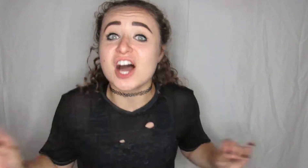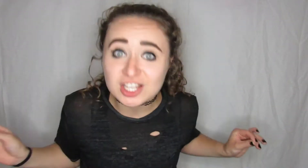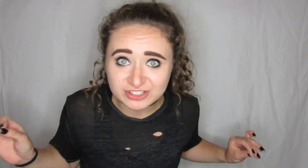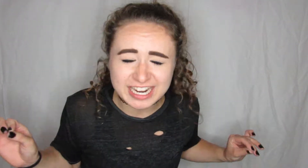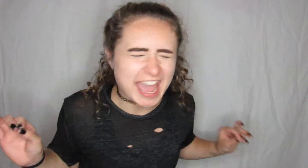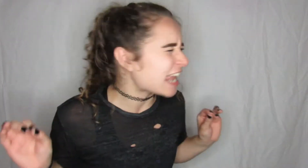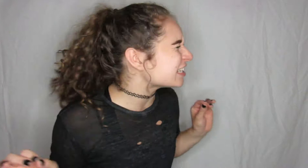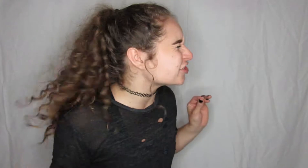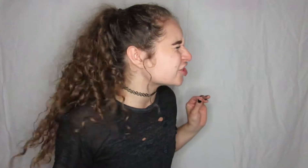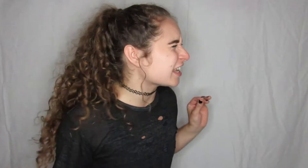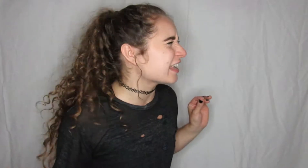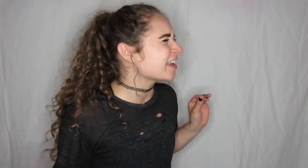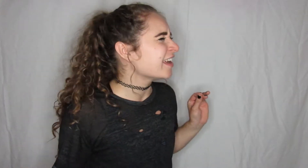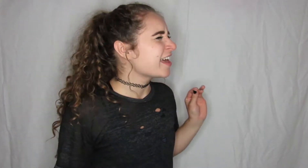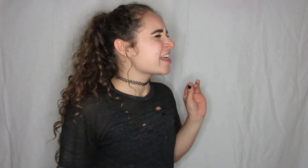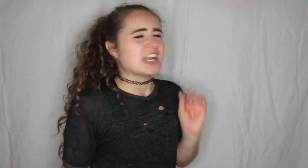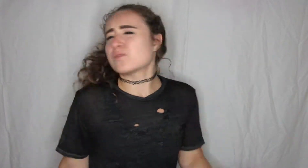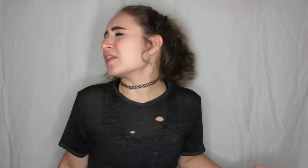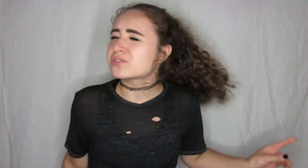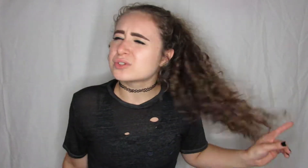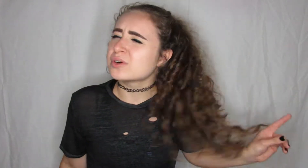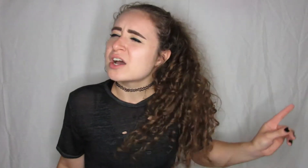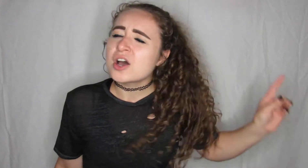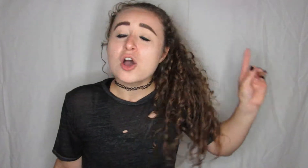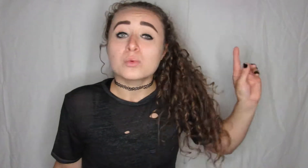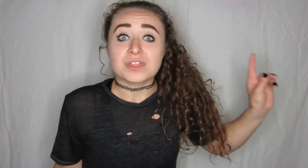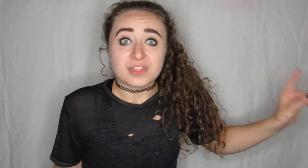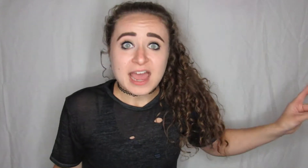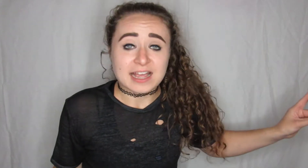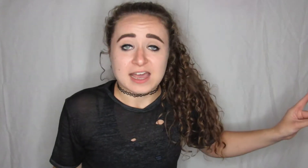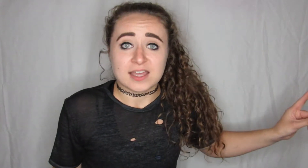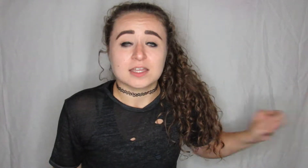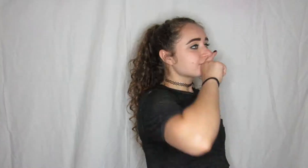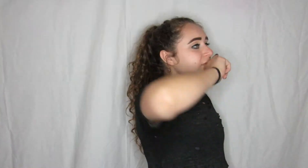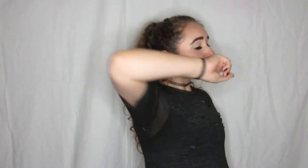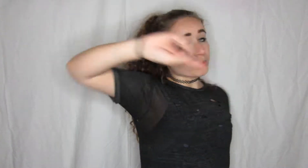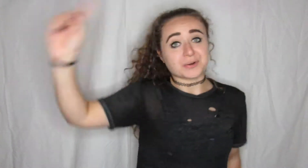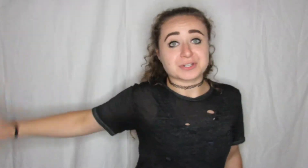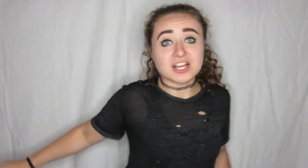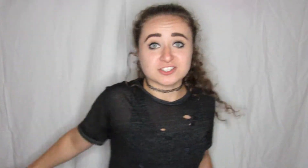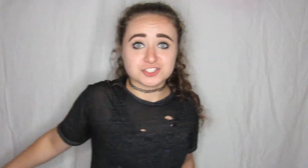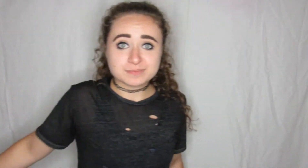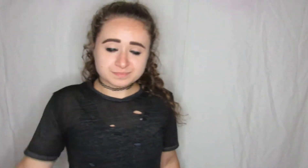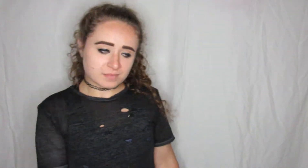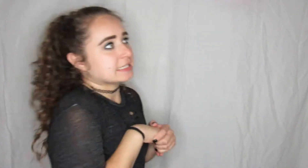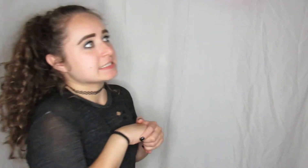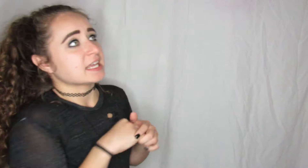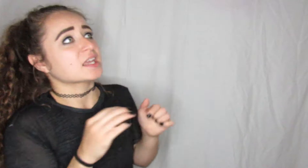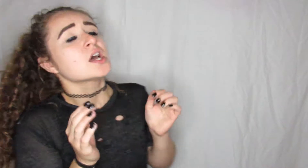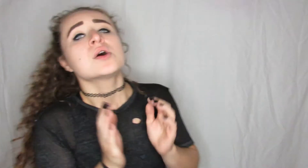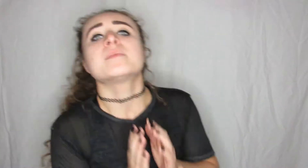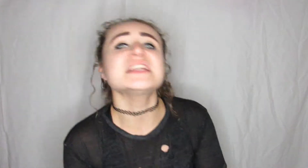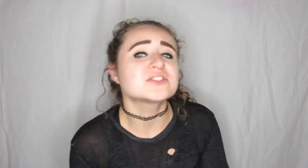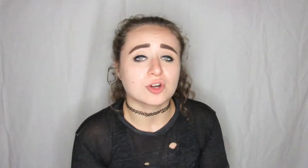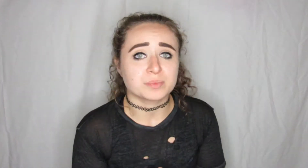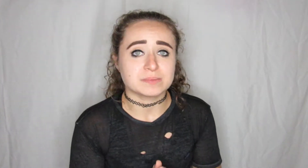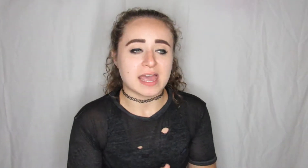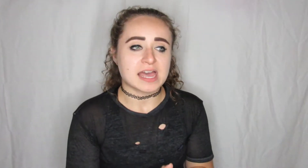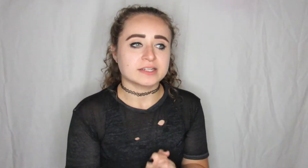tolerate any shit that I went through with that guy when I go to lunch and he's like please don't be mad